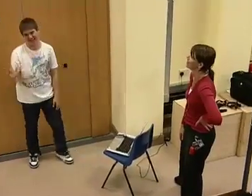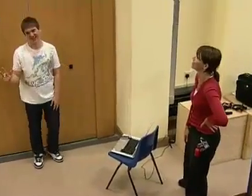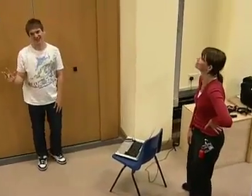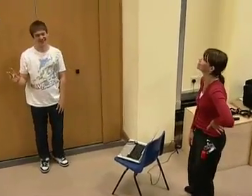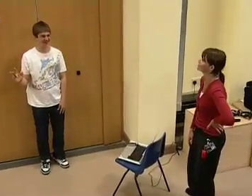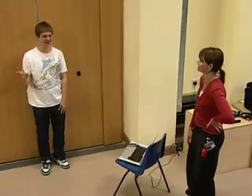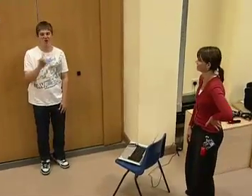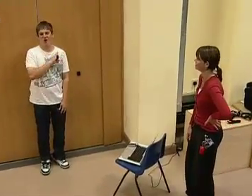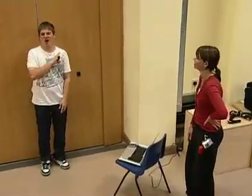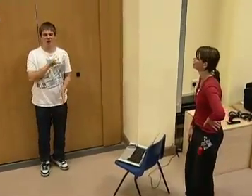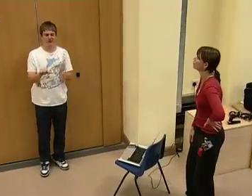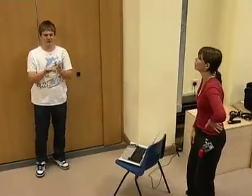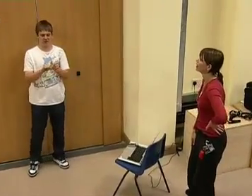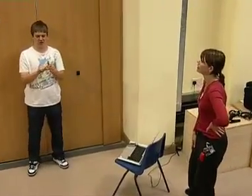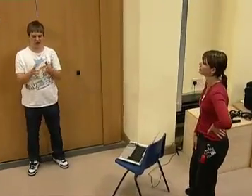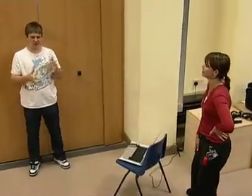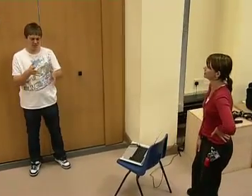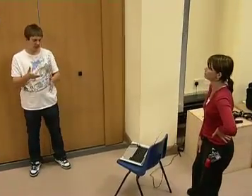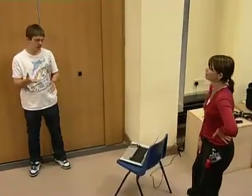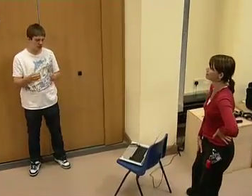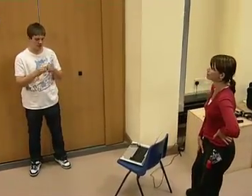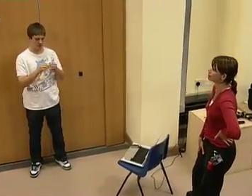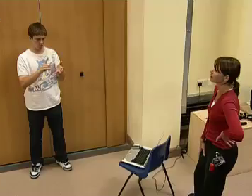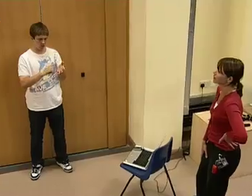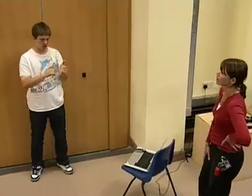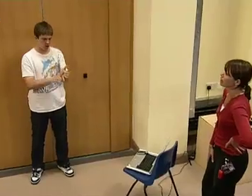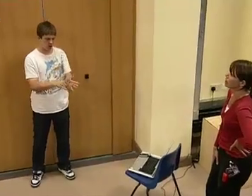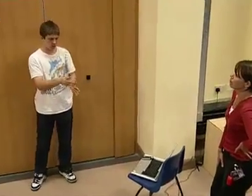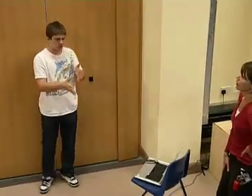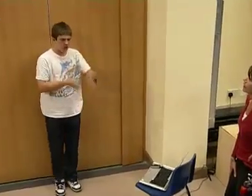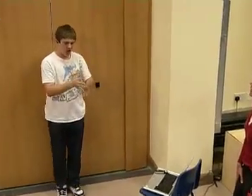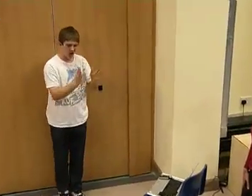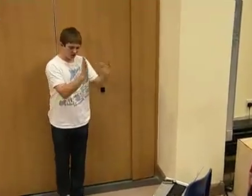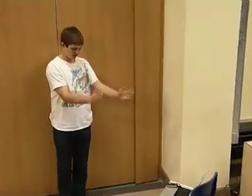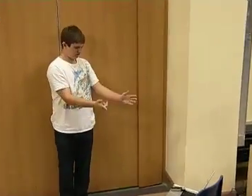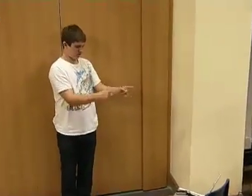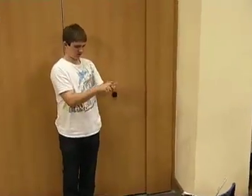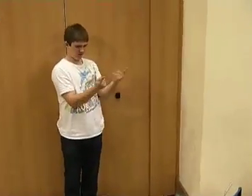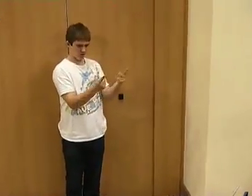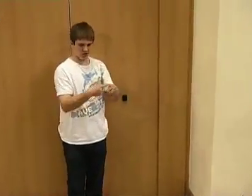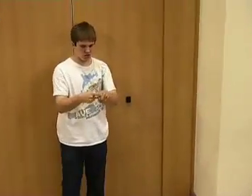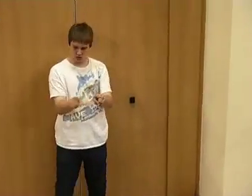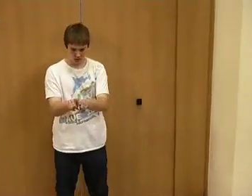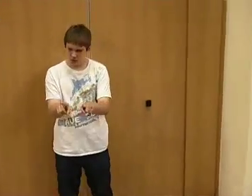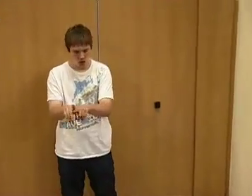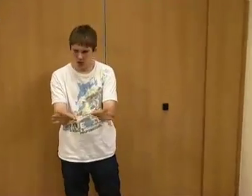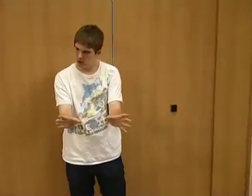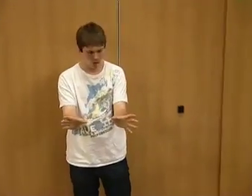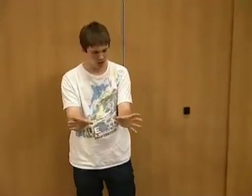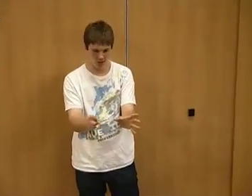It's false. Why? It's a bit difficult but BSL is a signing language. It's completely different